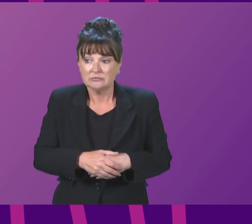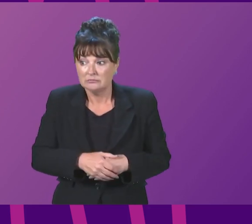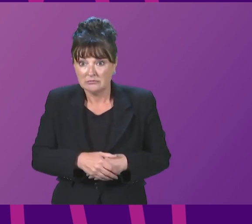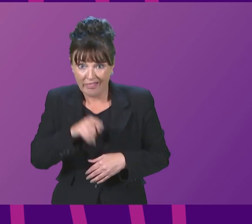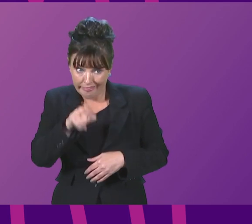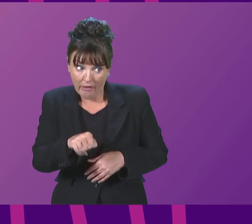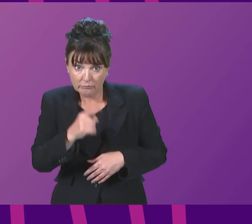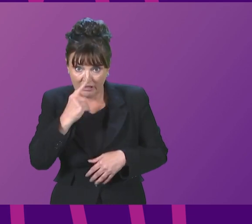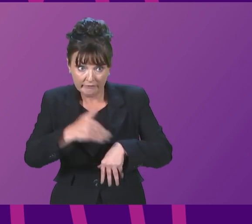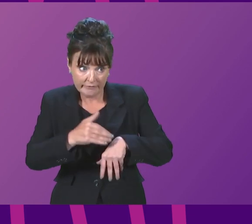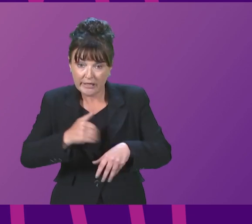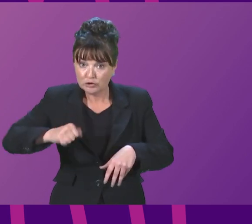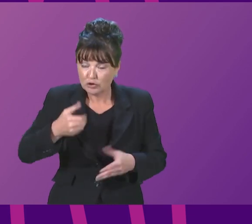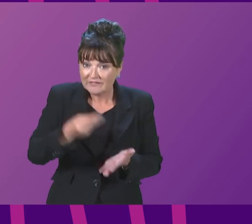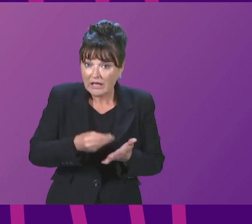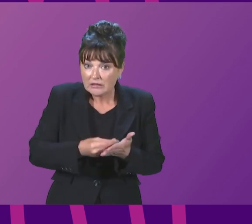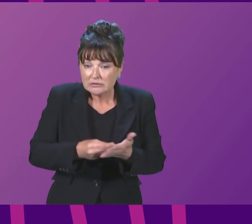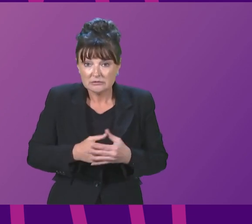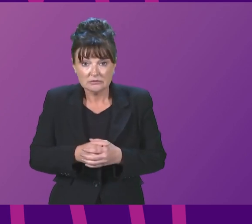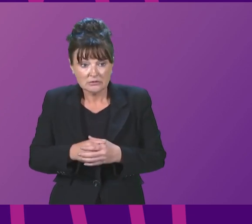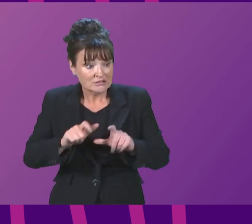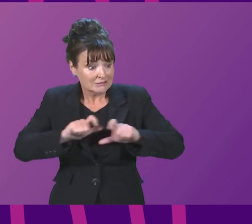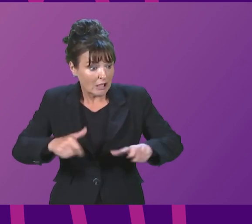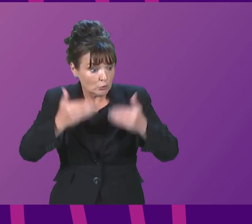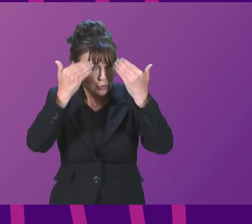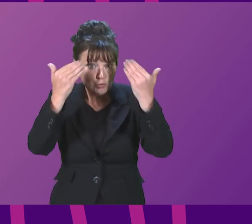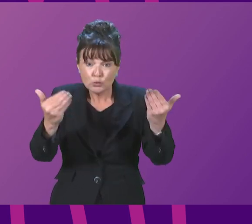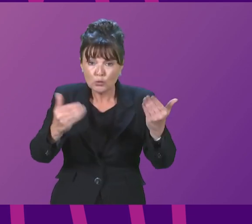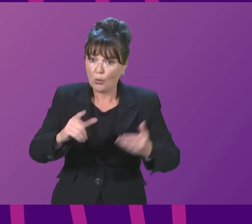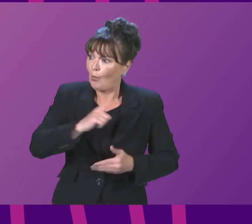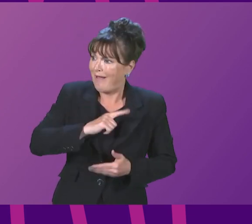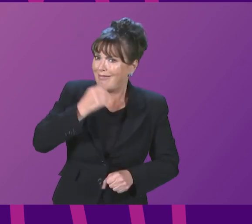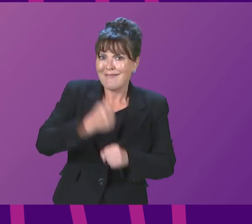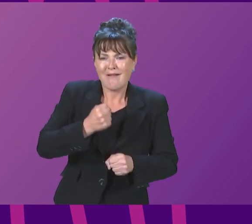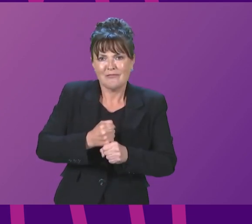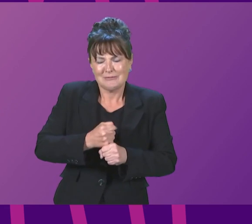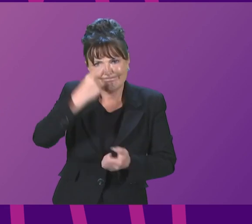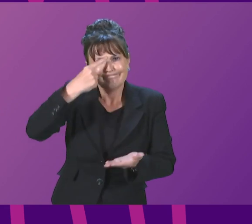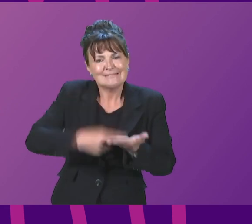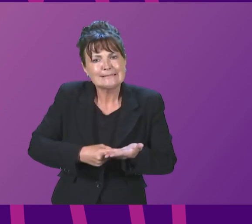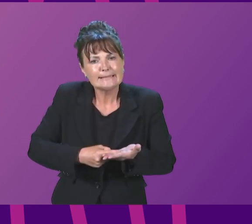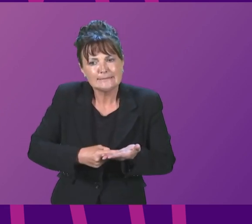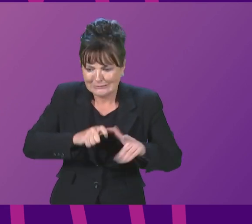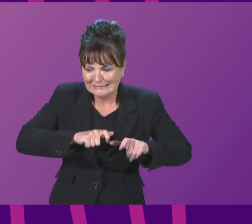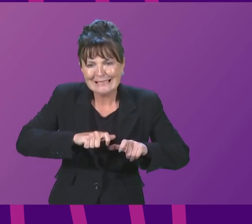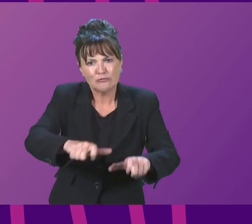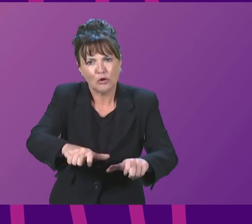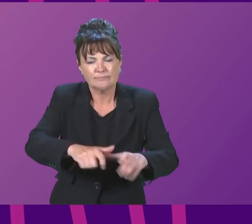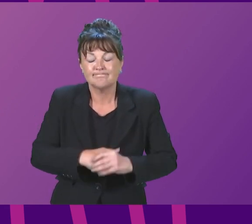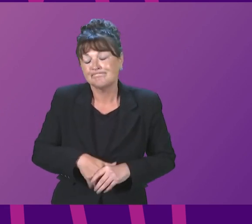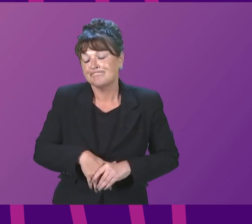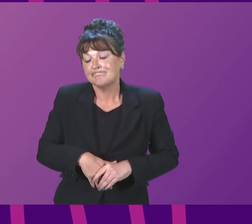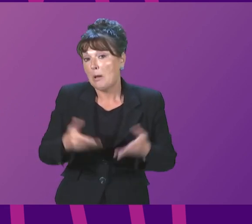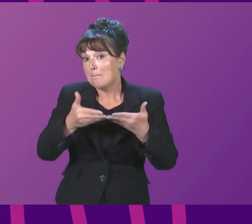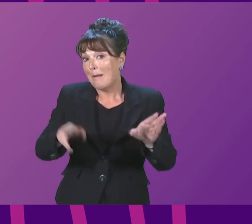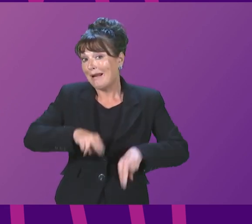finances, and where we still don't know why the government made the disastrous call they did. At the public audit committee today,